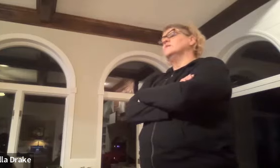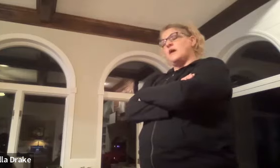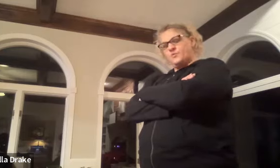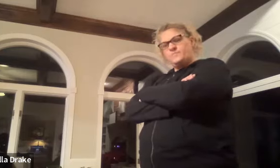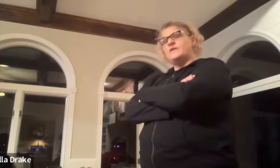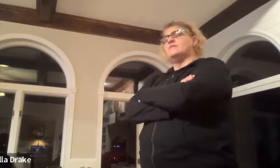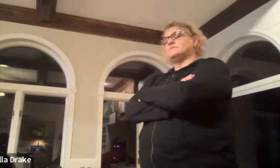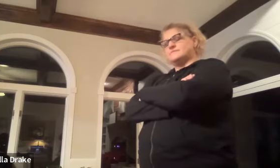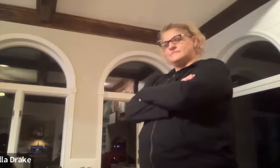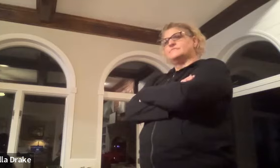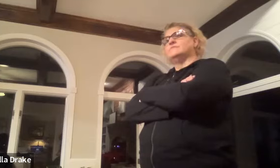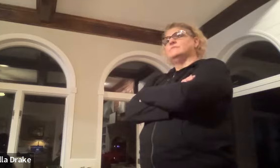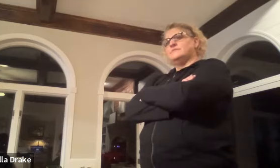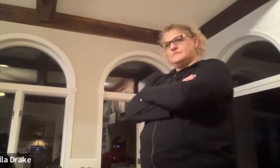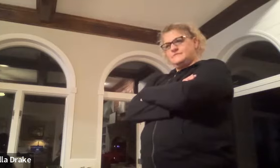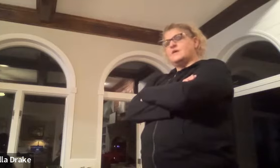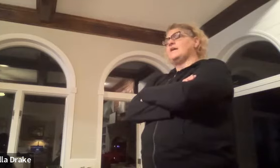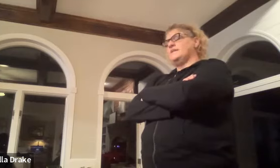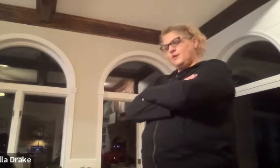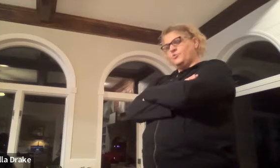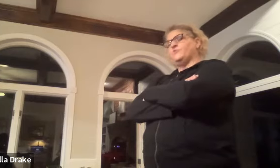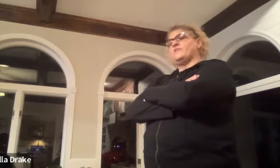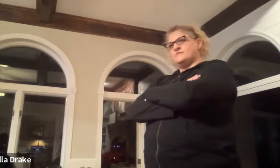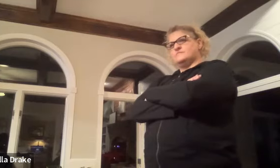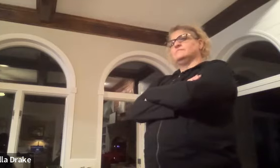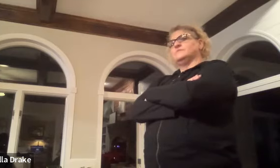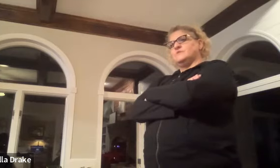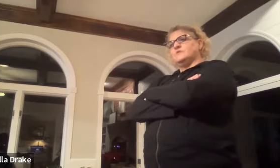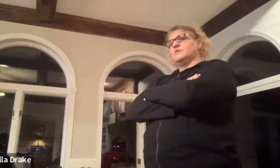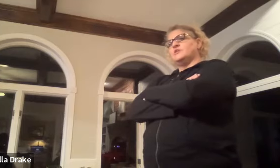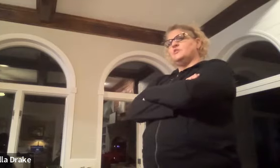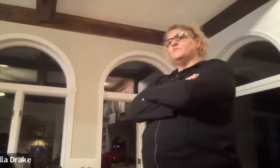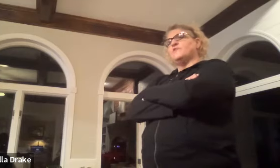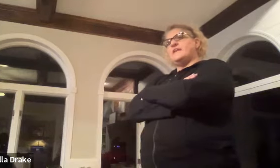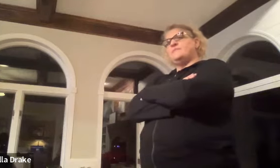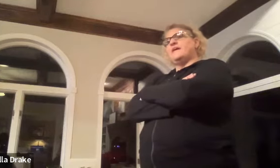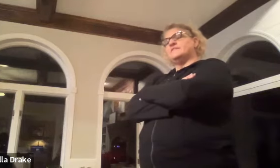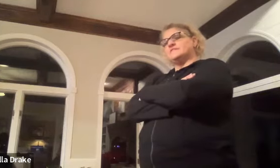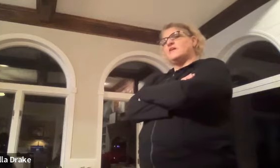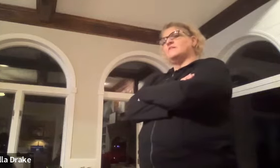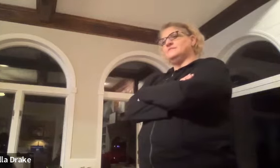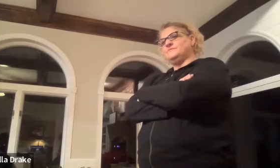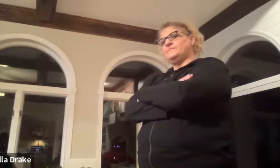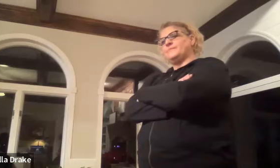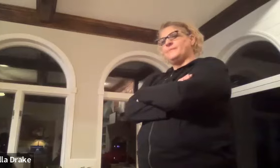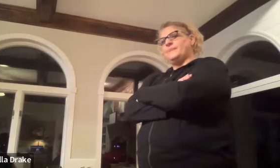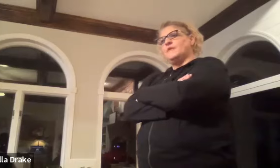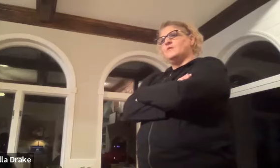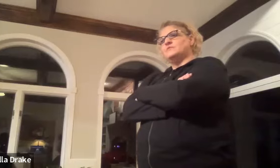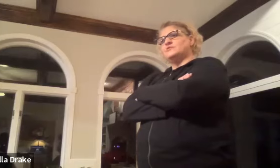yes i can help you with that can you write name down the song what you